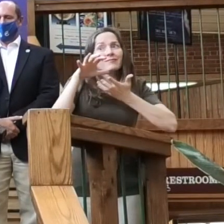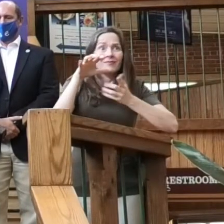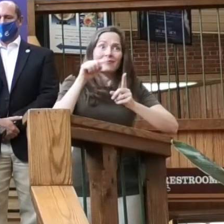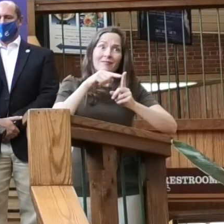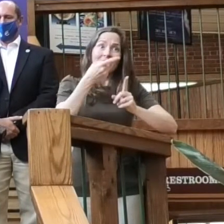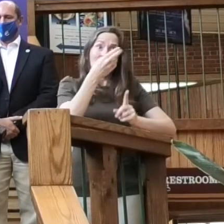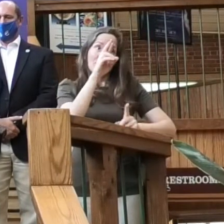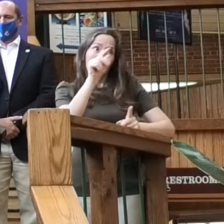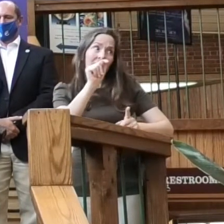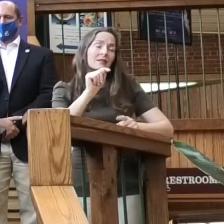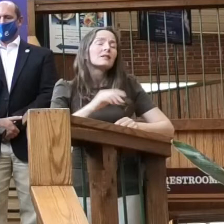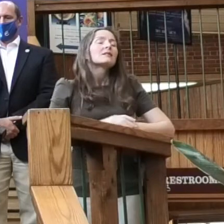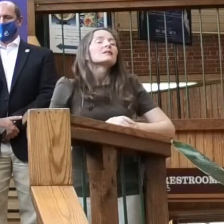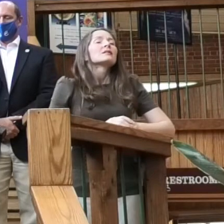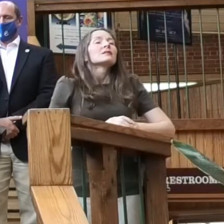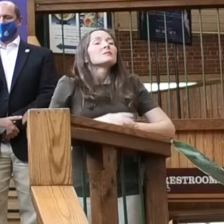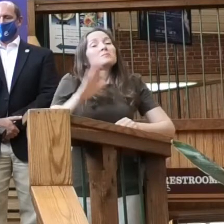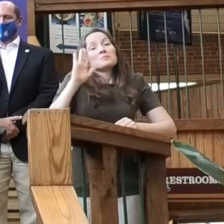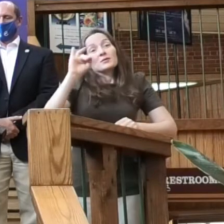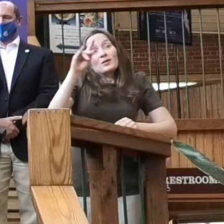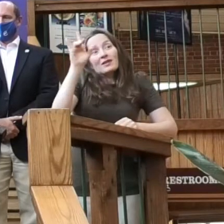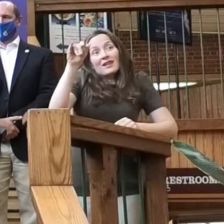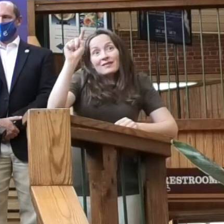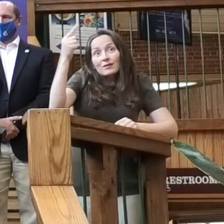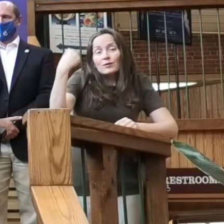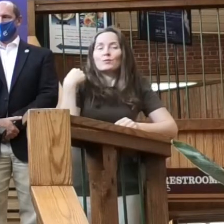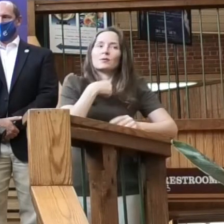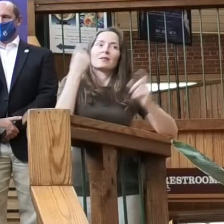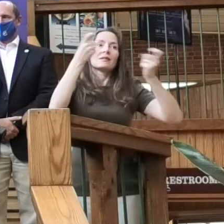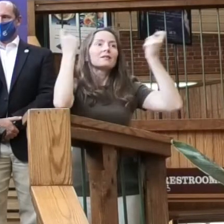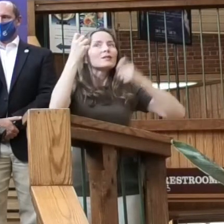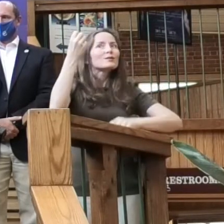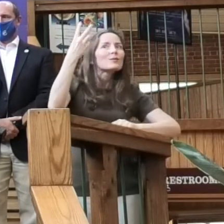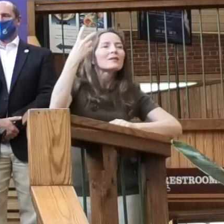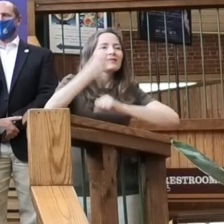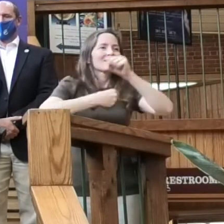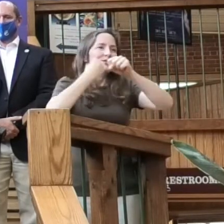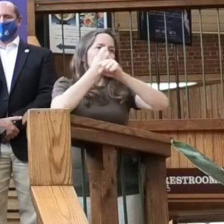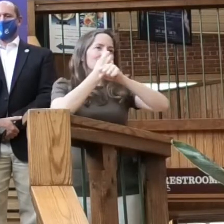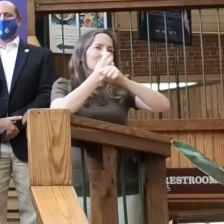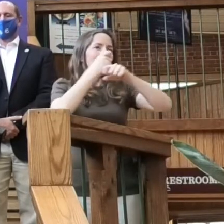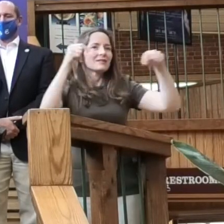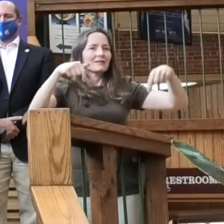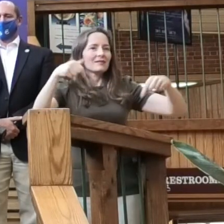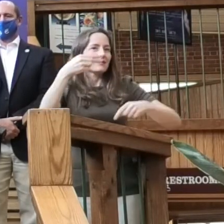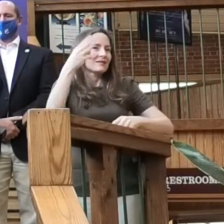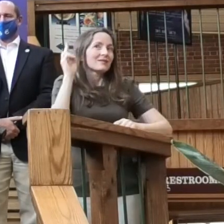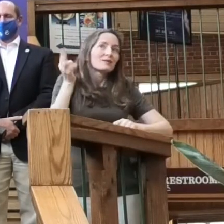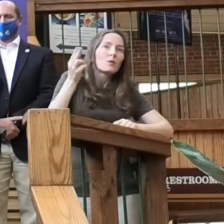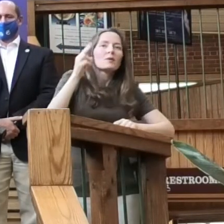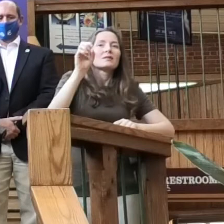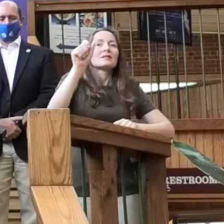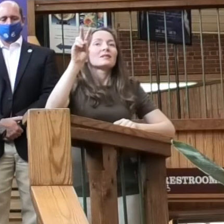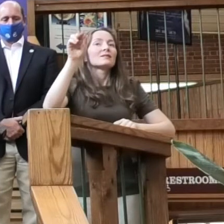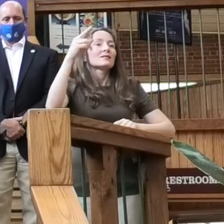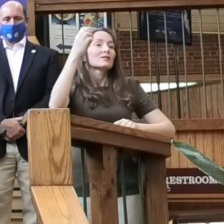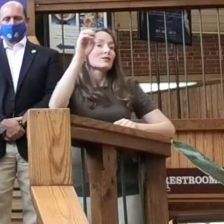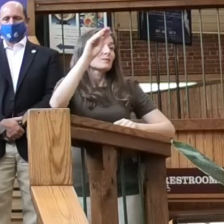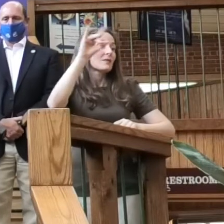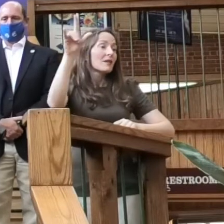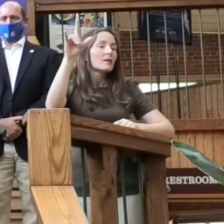July 1st, we celebrated 12 years here at Historic Savage Mill. And with this pandemic,